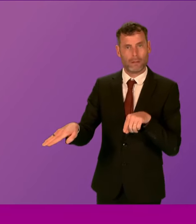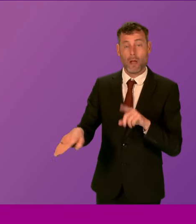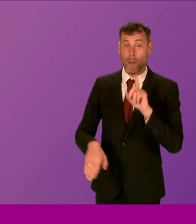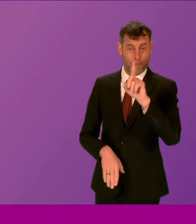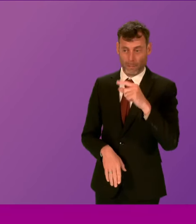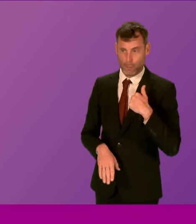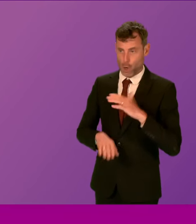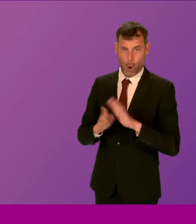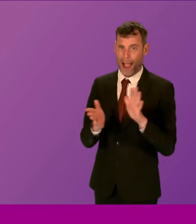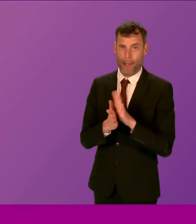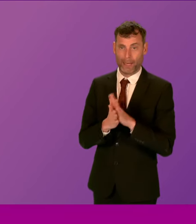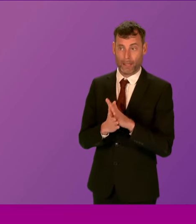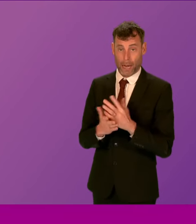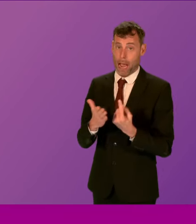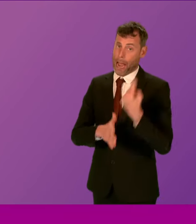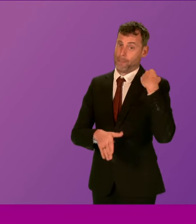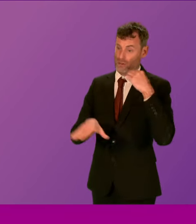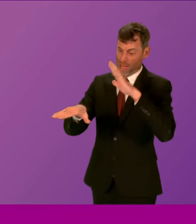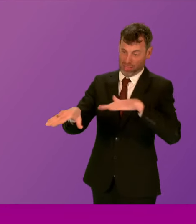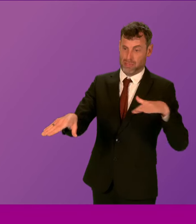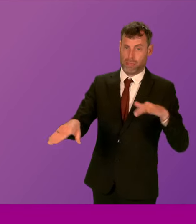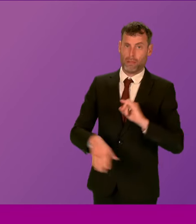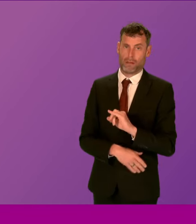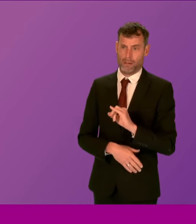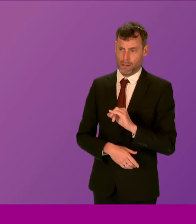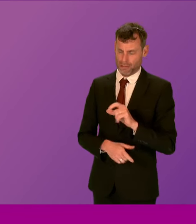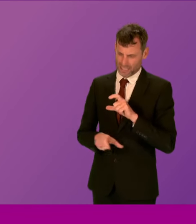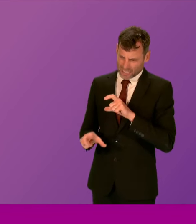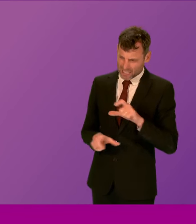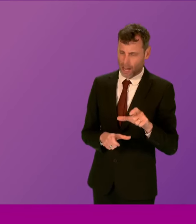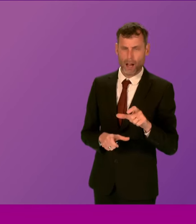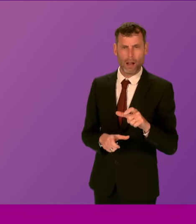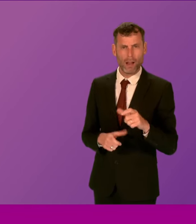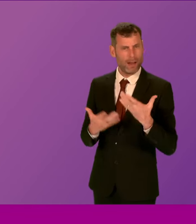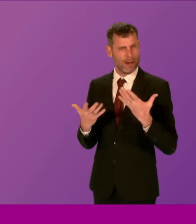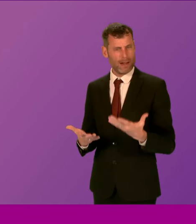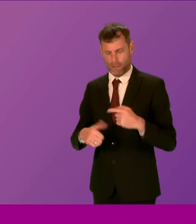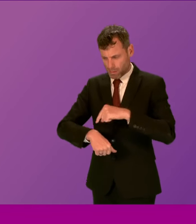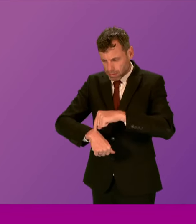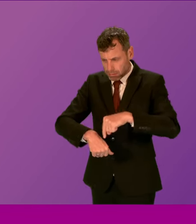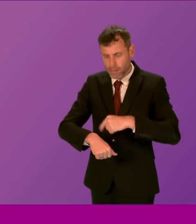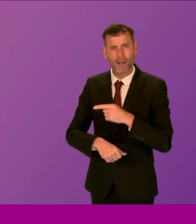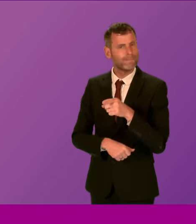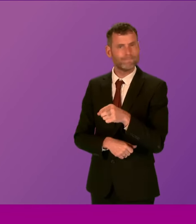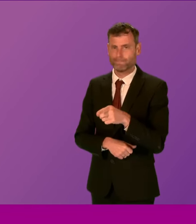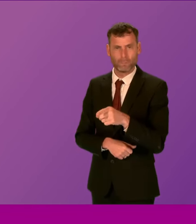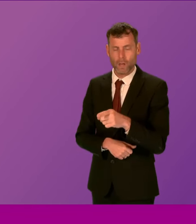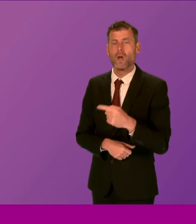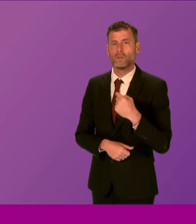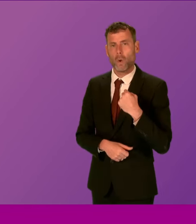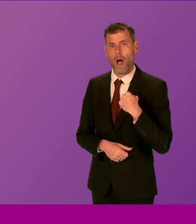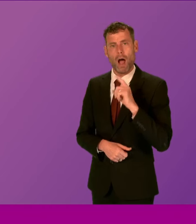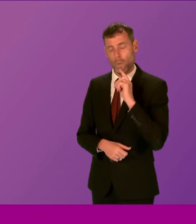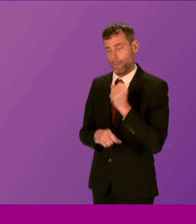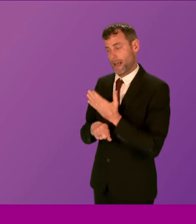happy at all, I have to say, about the continued long ambulance turnaround times at the ARI in particular. And I'll ensure the Cabinet